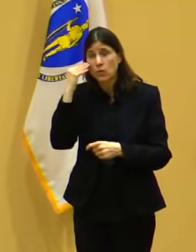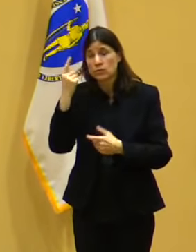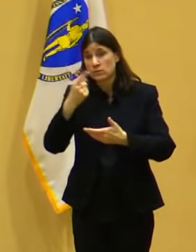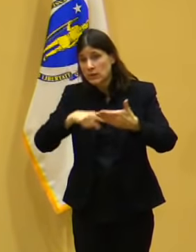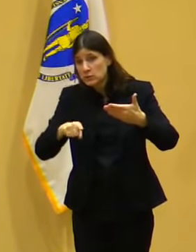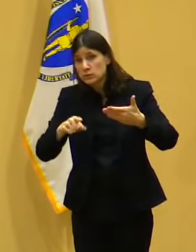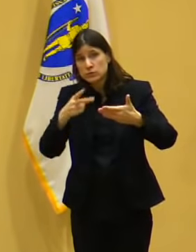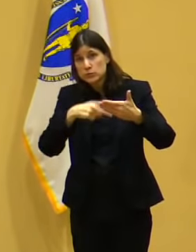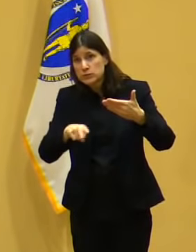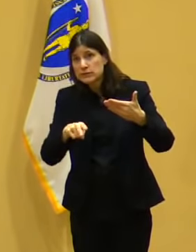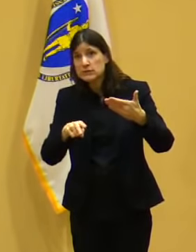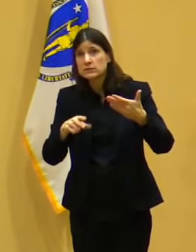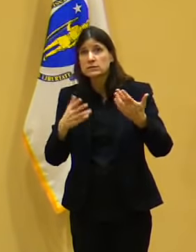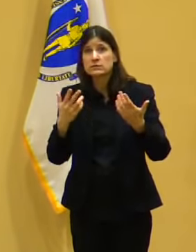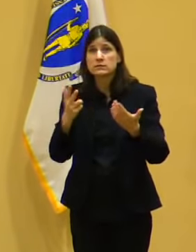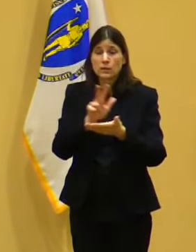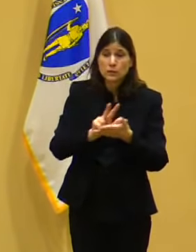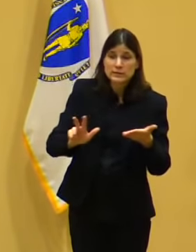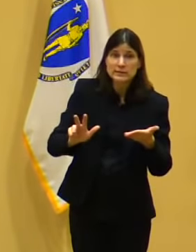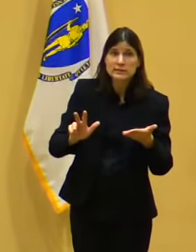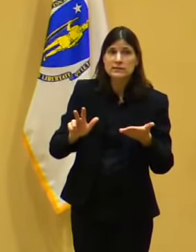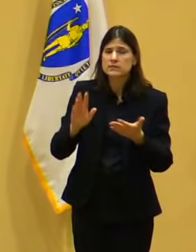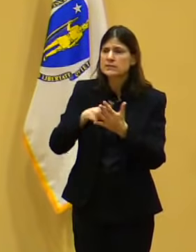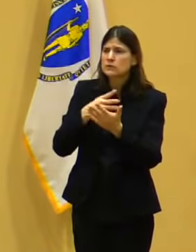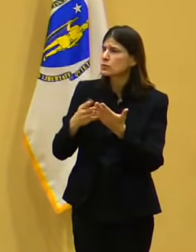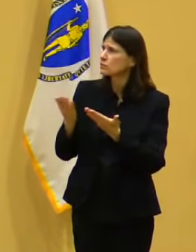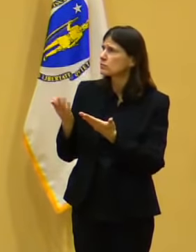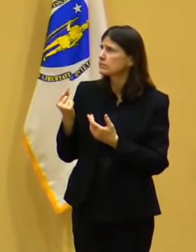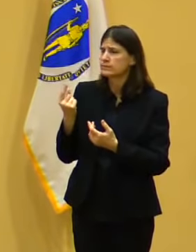several, you know, eight weeks away?